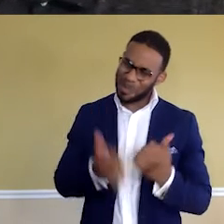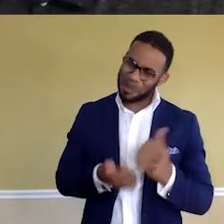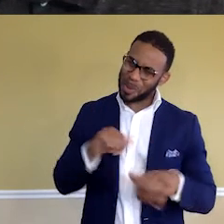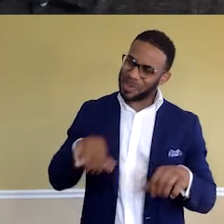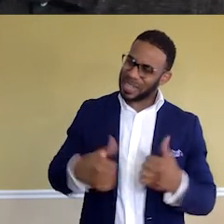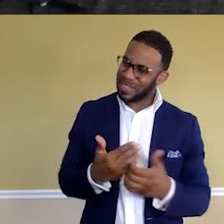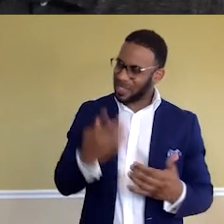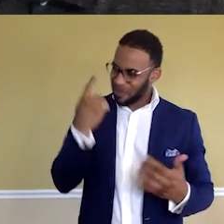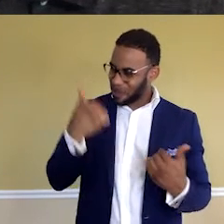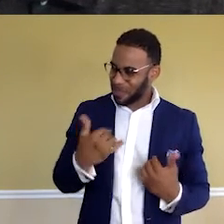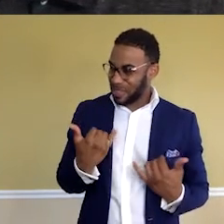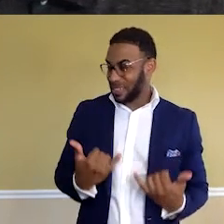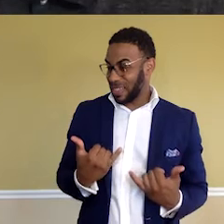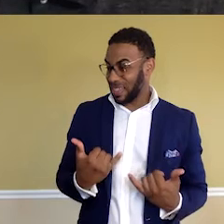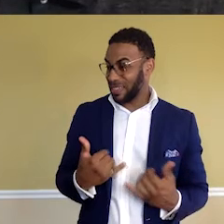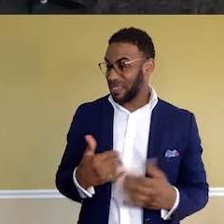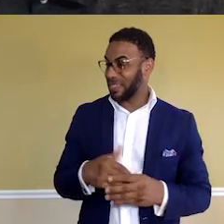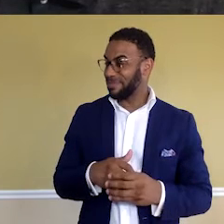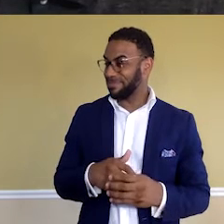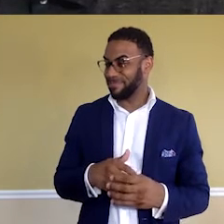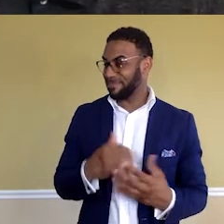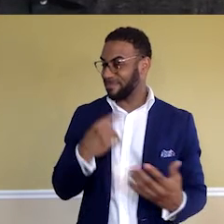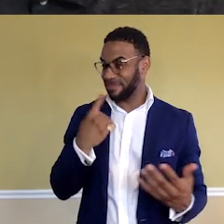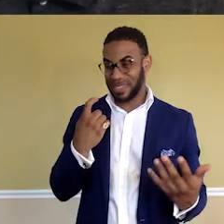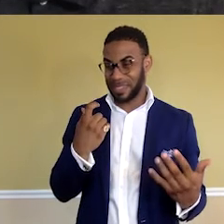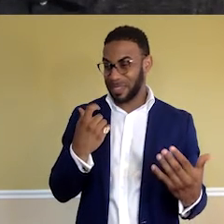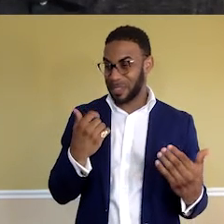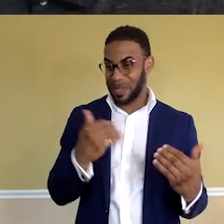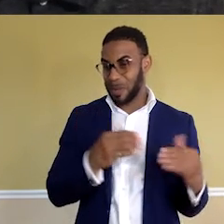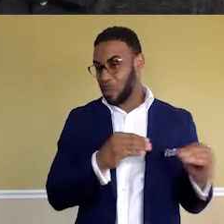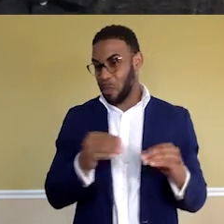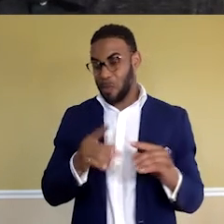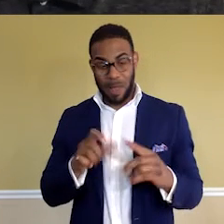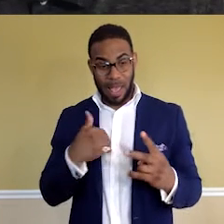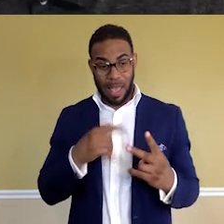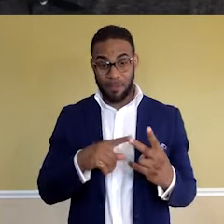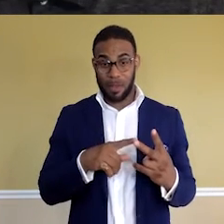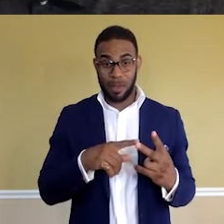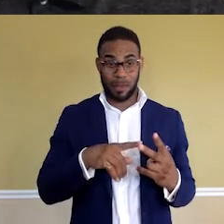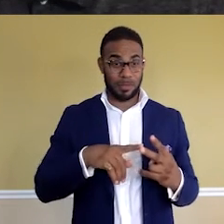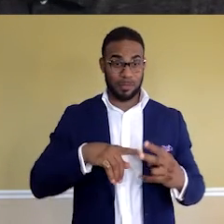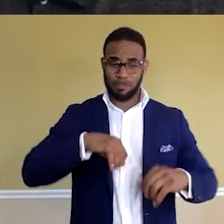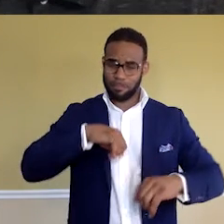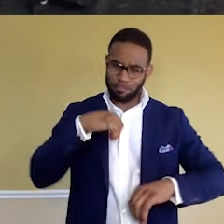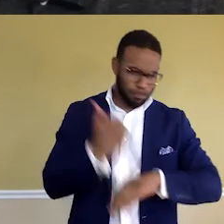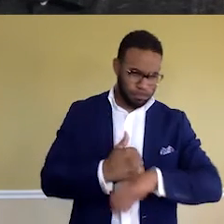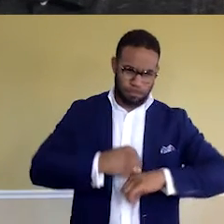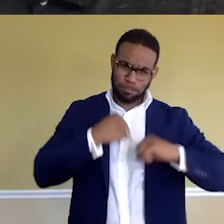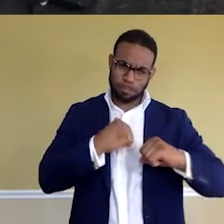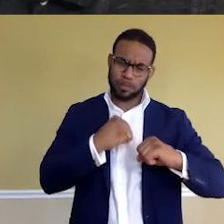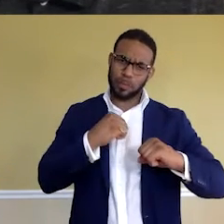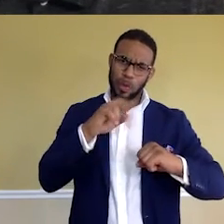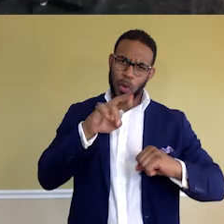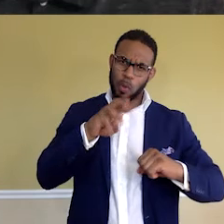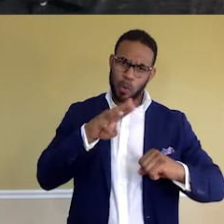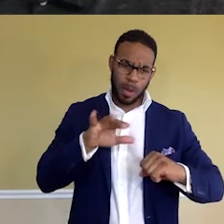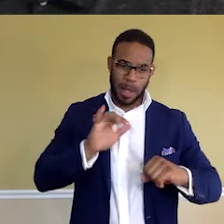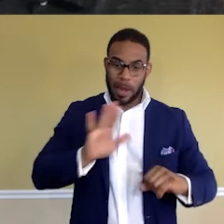thing for me at this stage of my career is just moving from having, like, a rock-solid resume where I no longer had to interview,